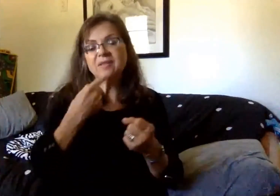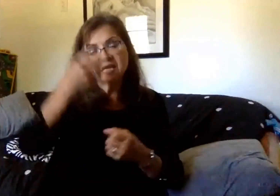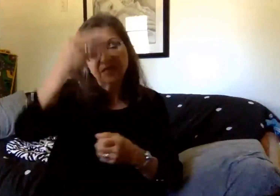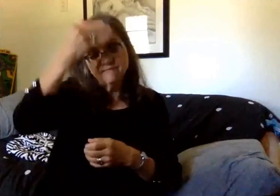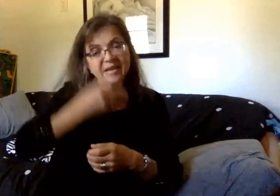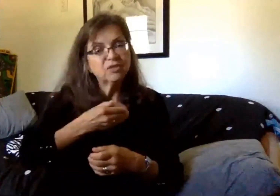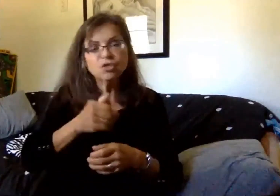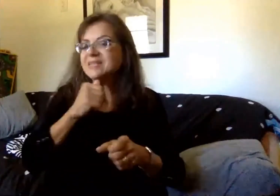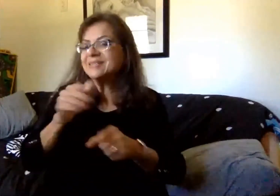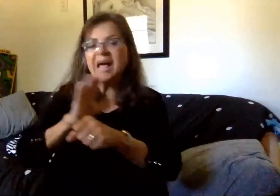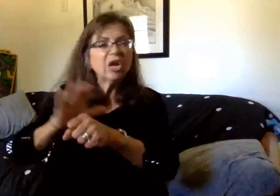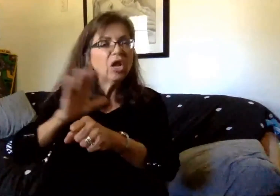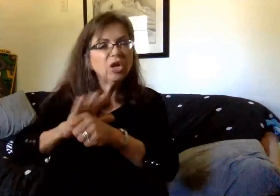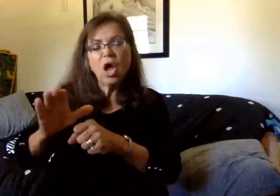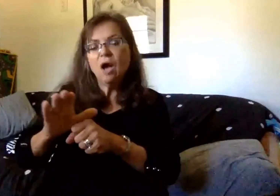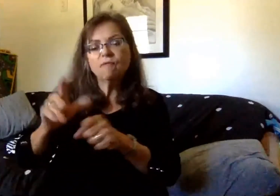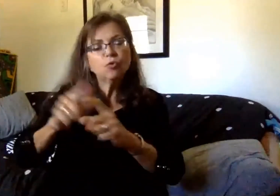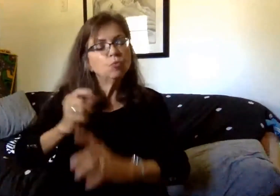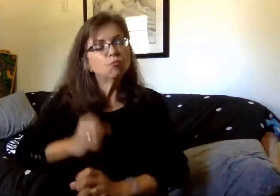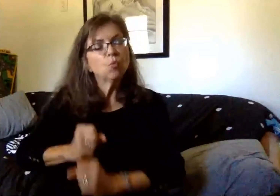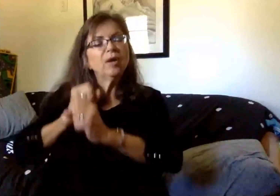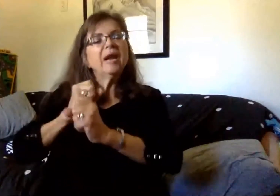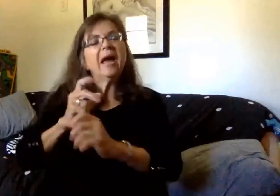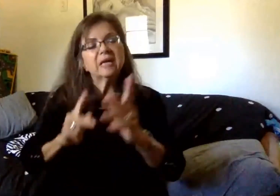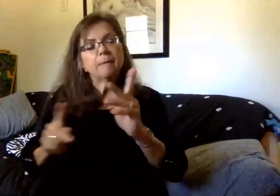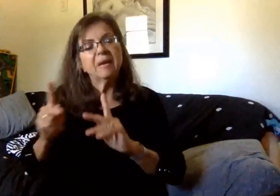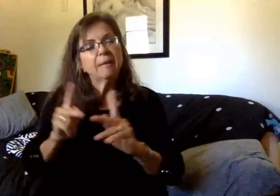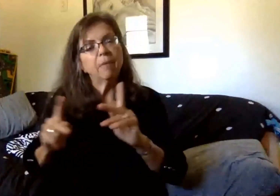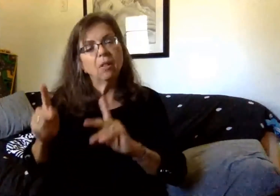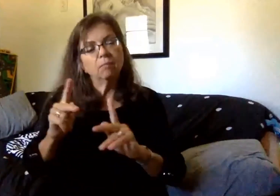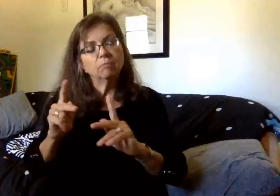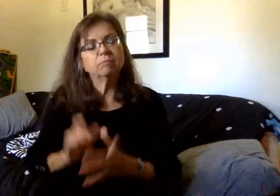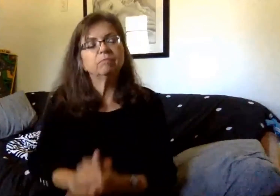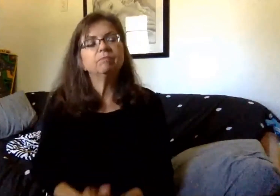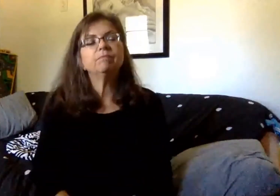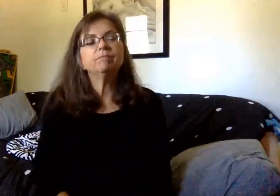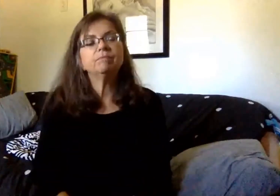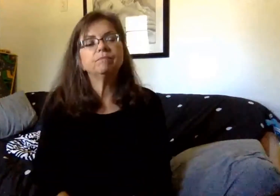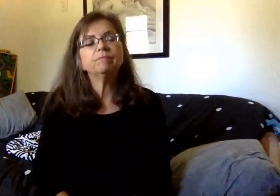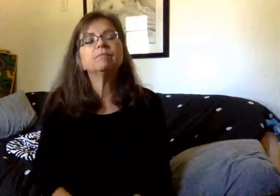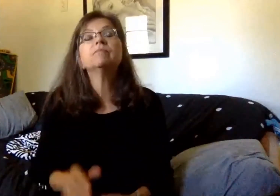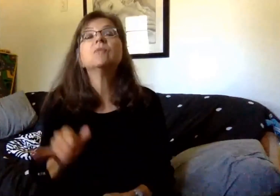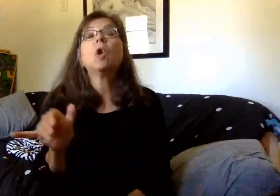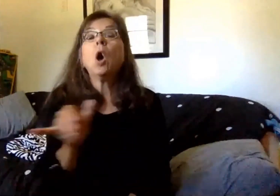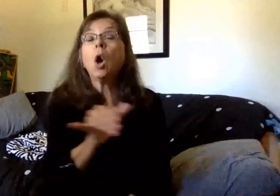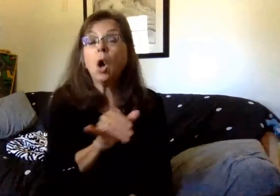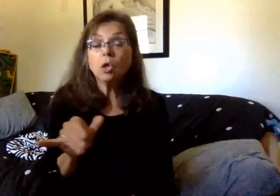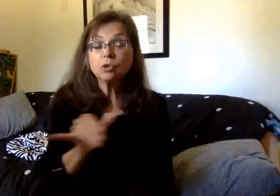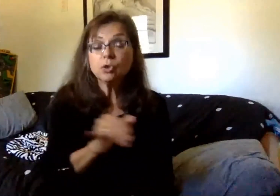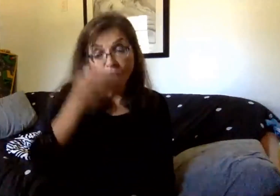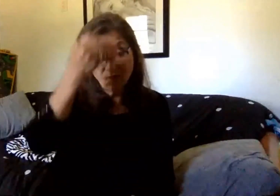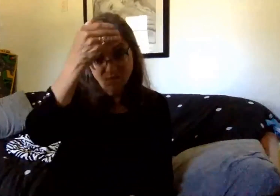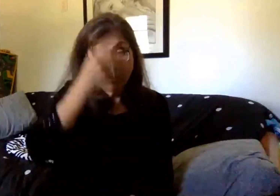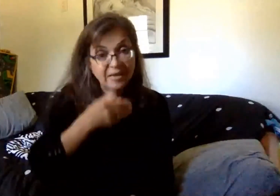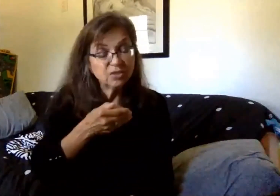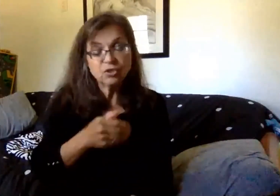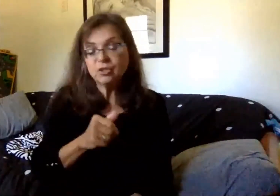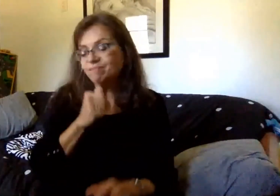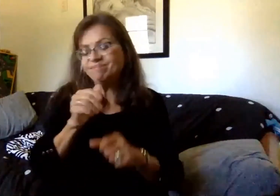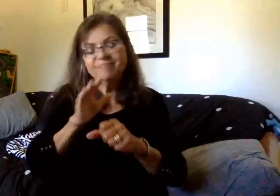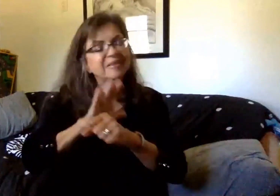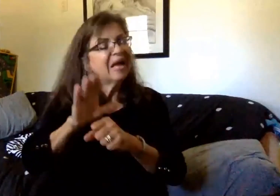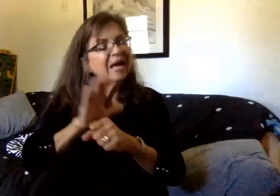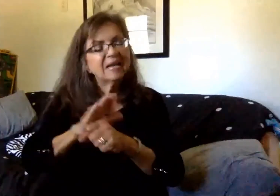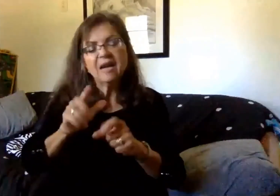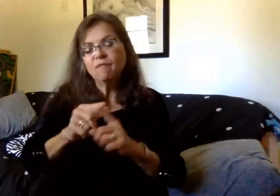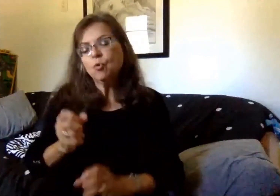to protect the wearer from exposure without a proper face covering. Similarly, a face shield is considered insufficient to